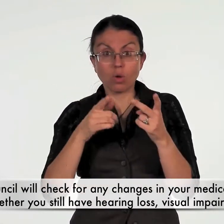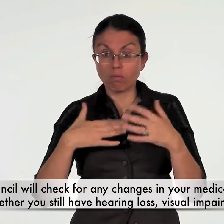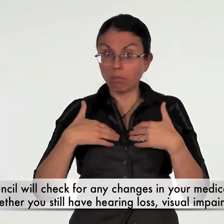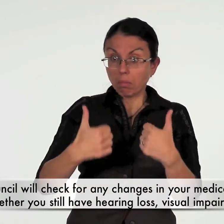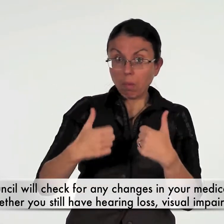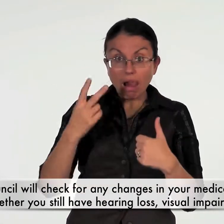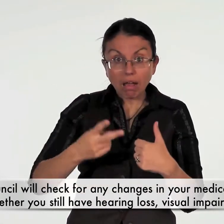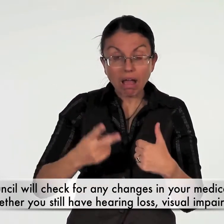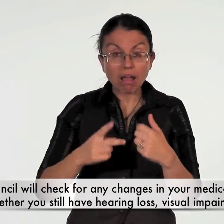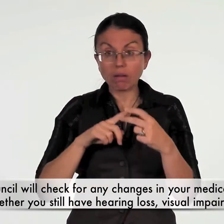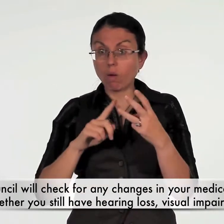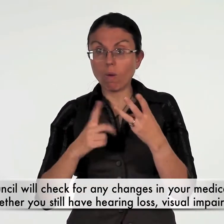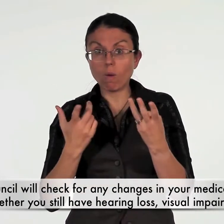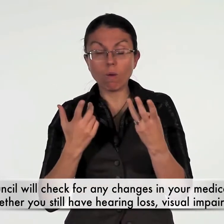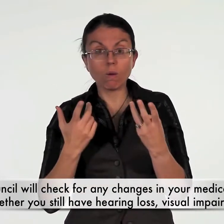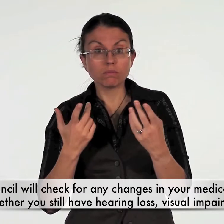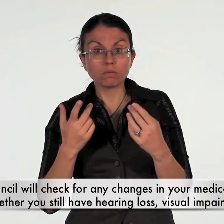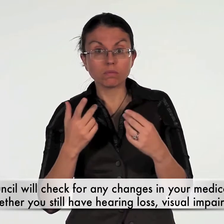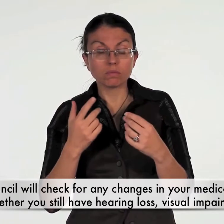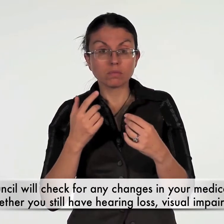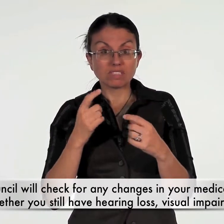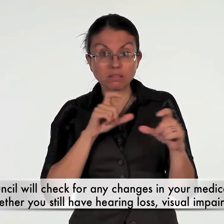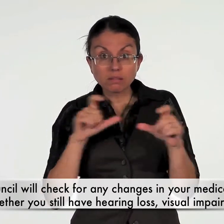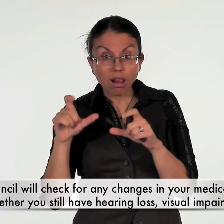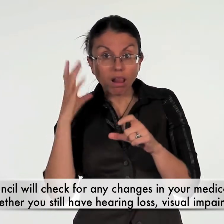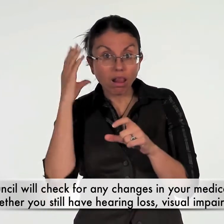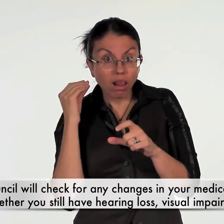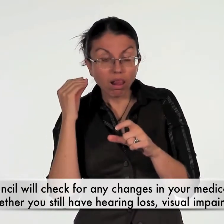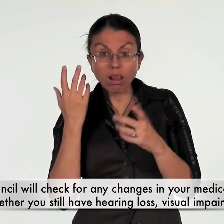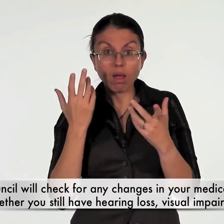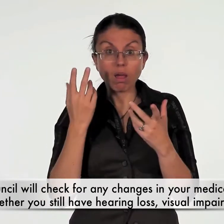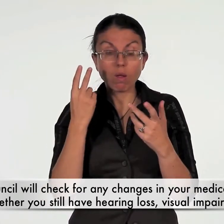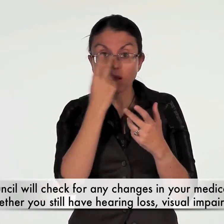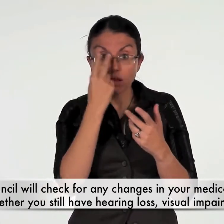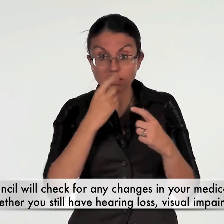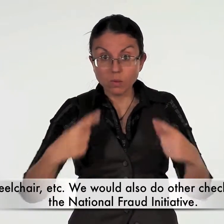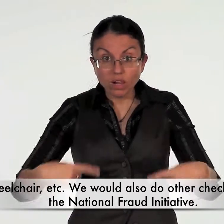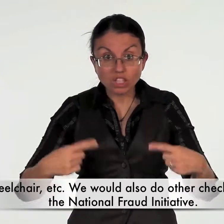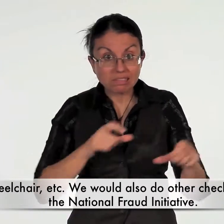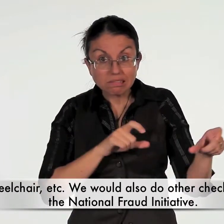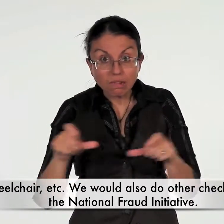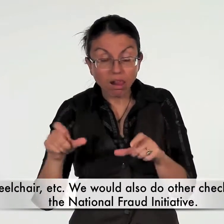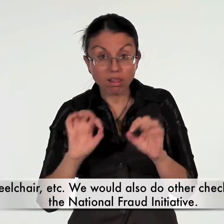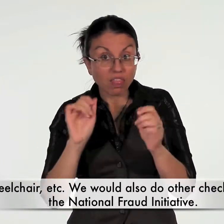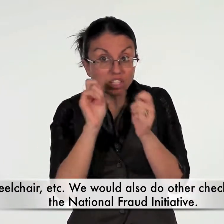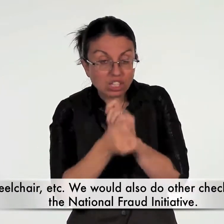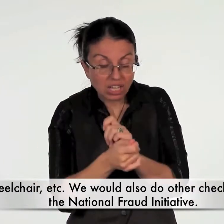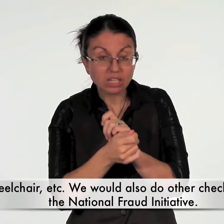in your medical condition whether you still have hearing loss visual impairment or in a wheelchair etc